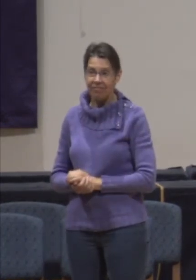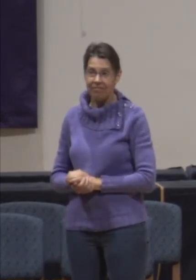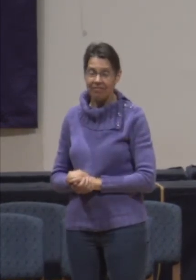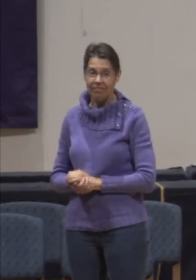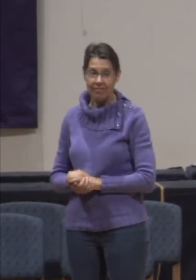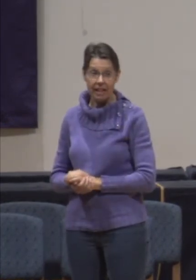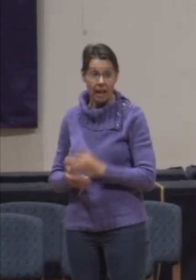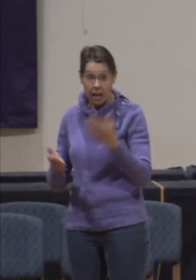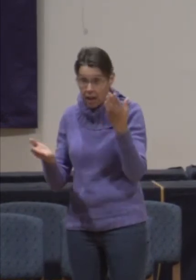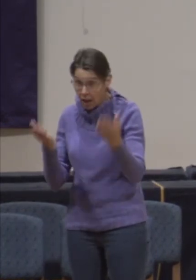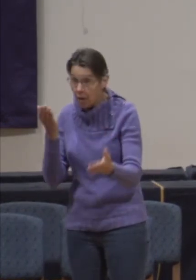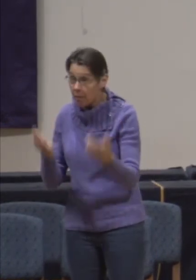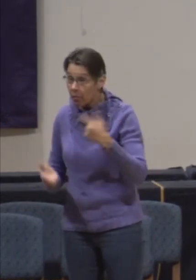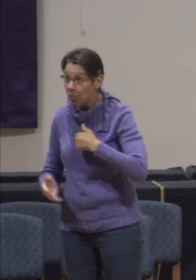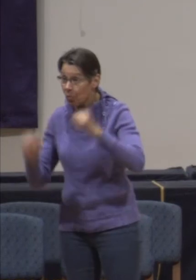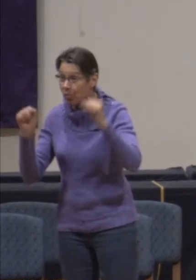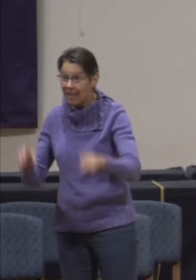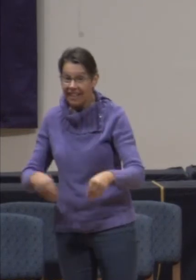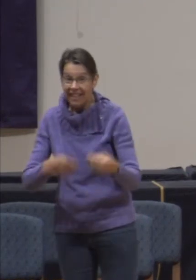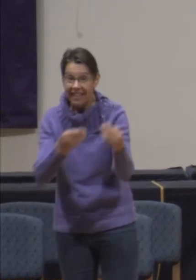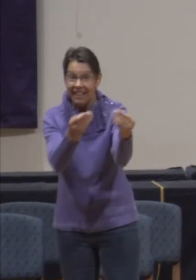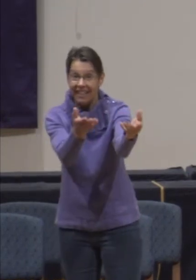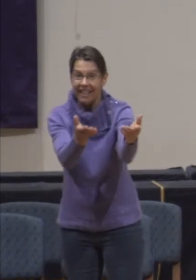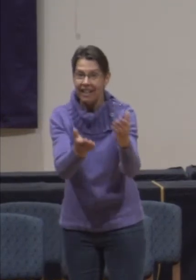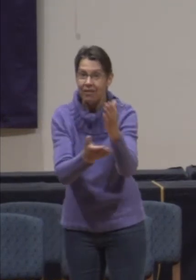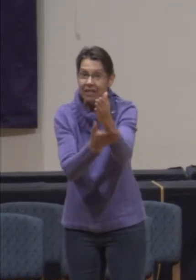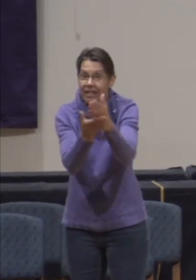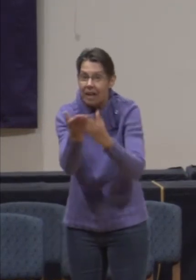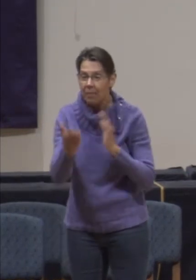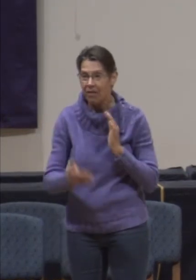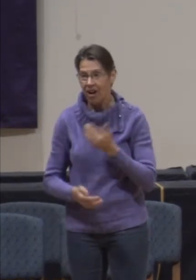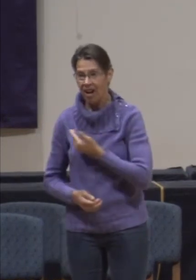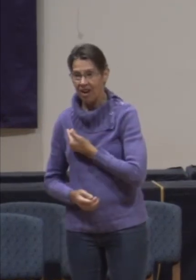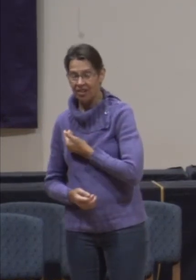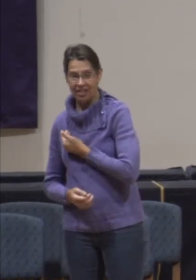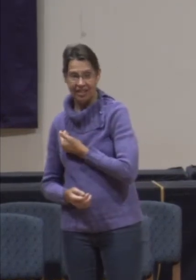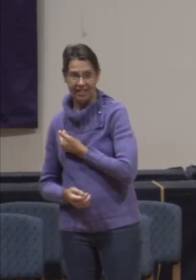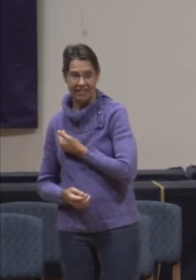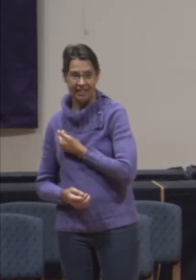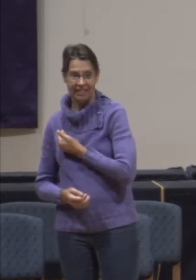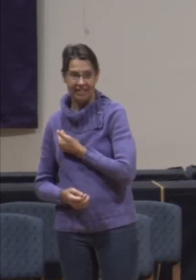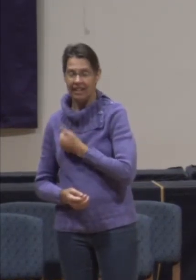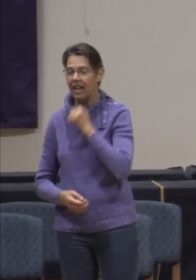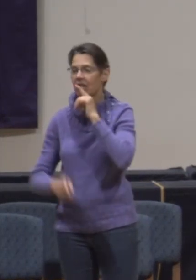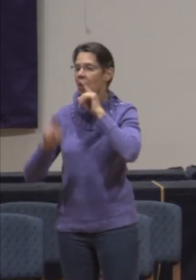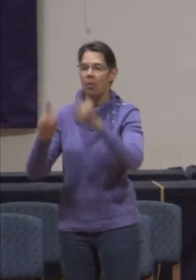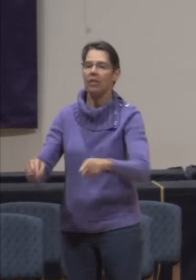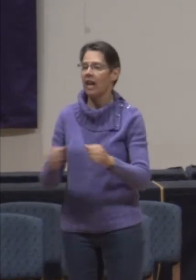Maybe, maybe we're able to give of what we have rather than react in fear.